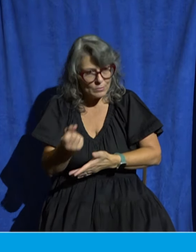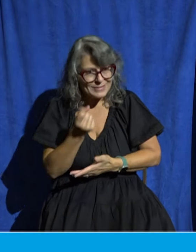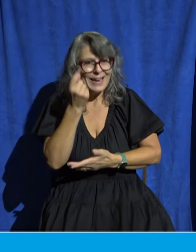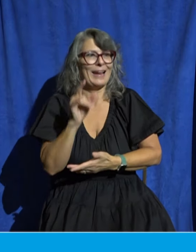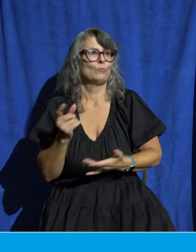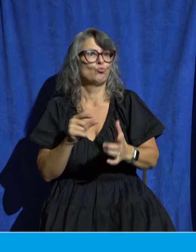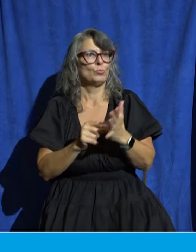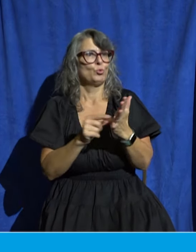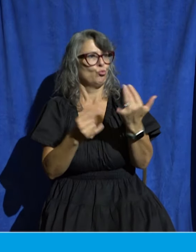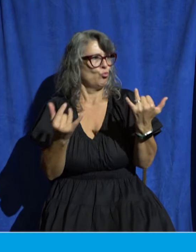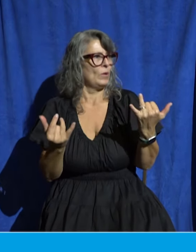Take a moment.